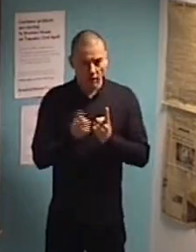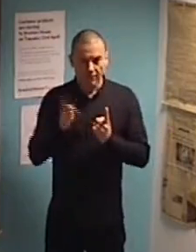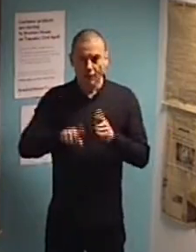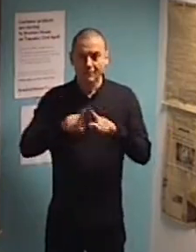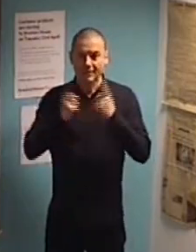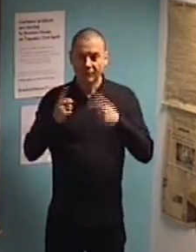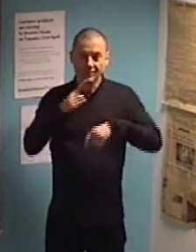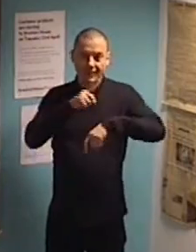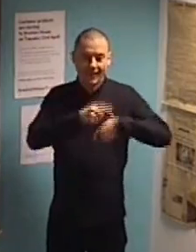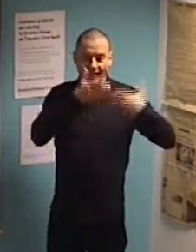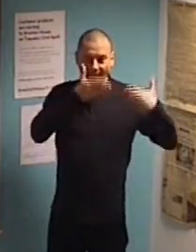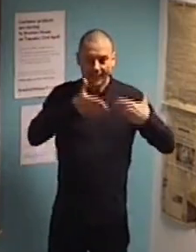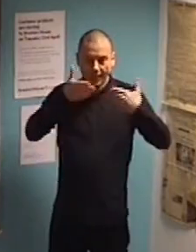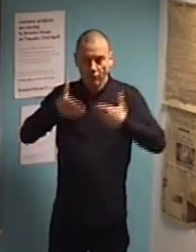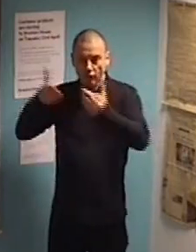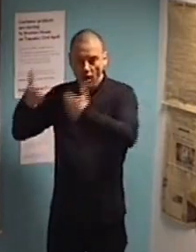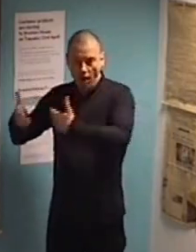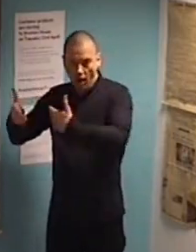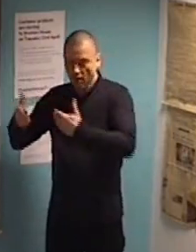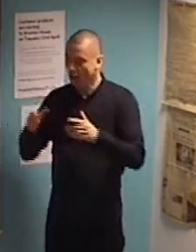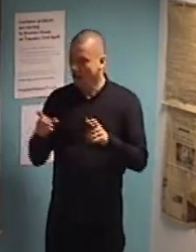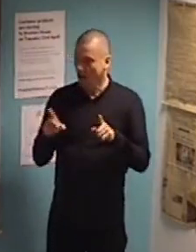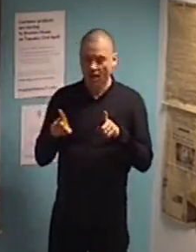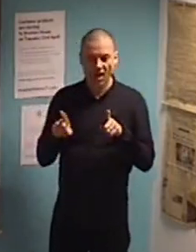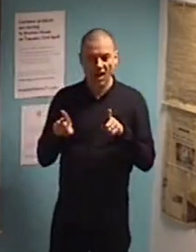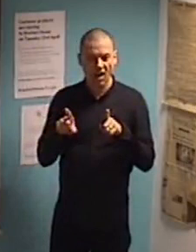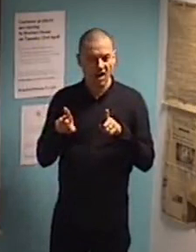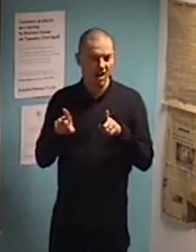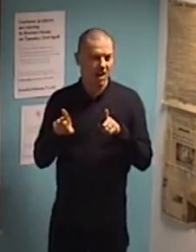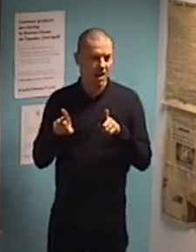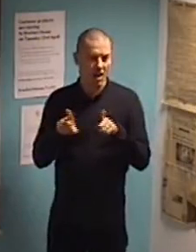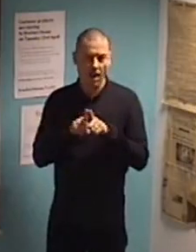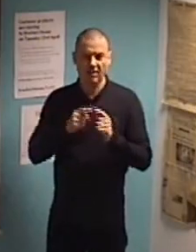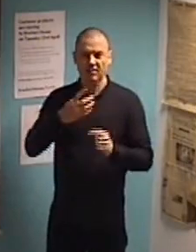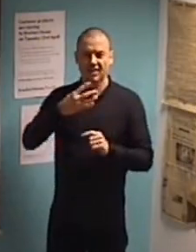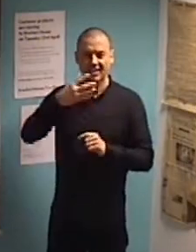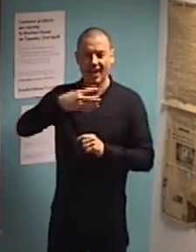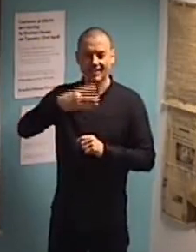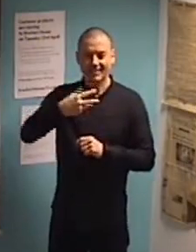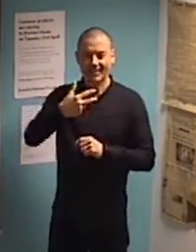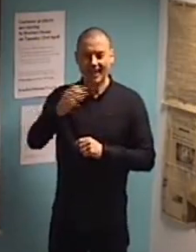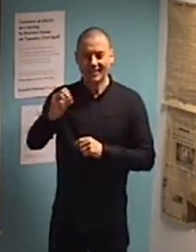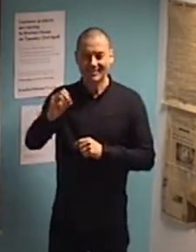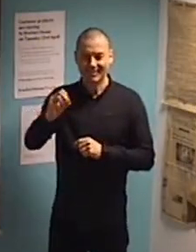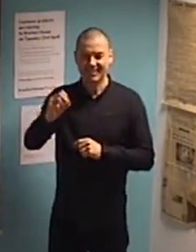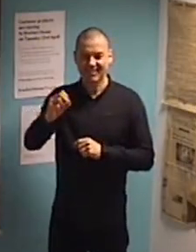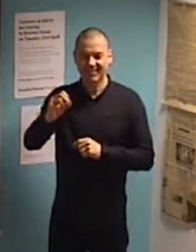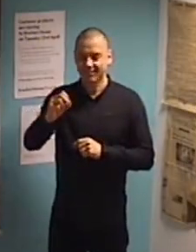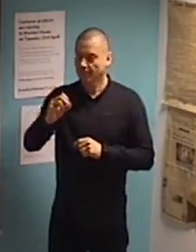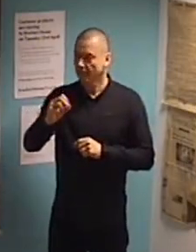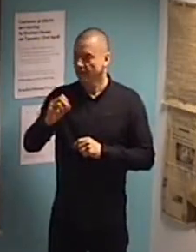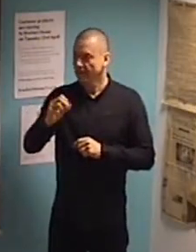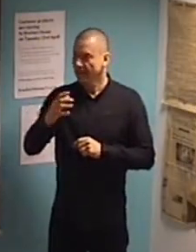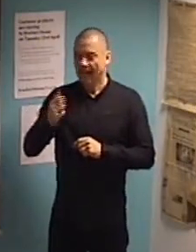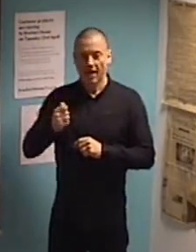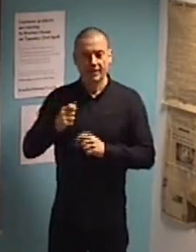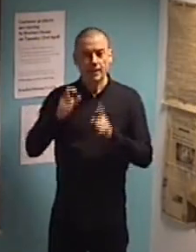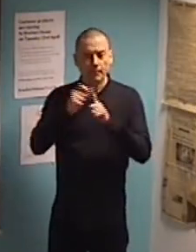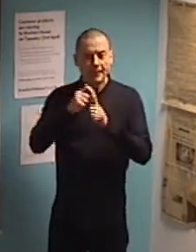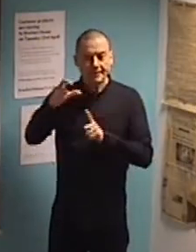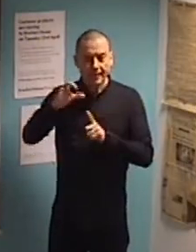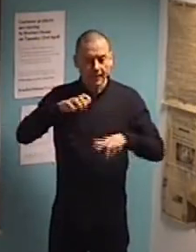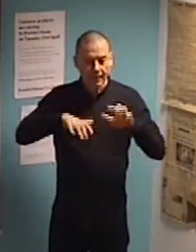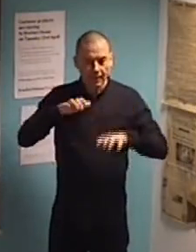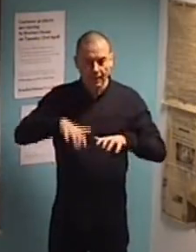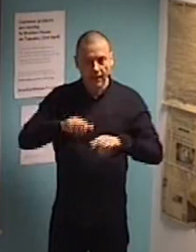such as, let's say, from the 1980s, we have, like, personal computer and